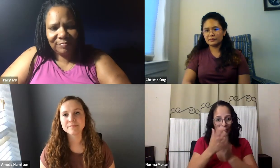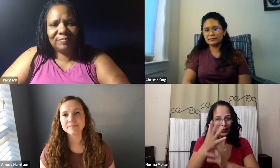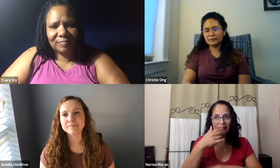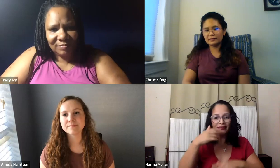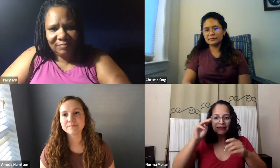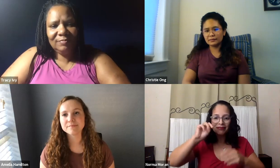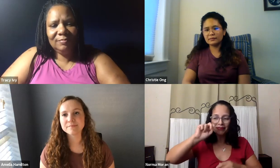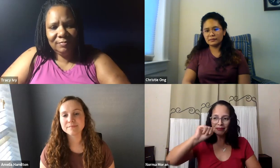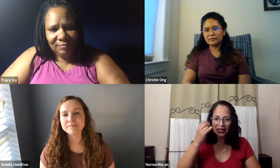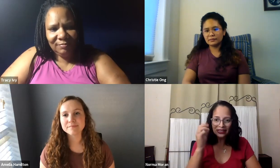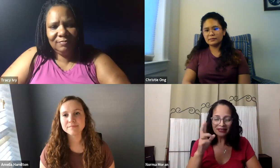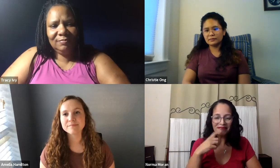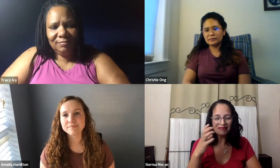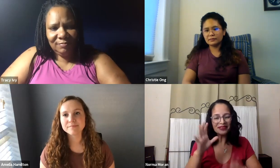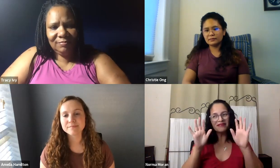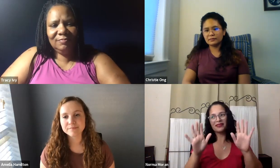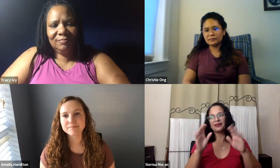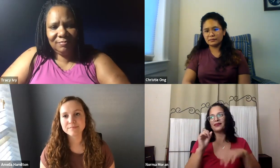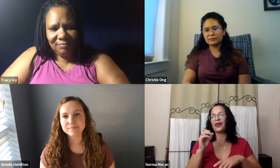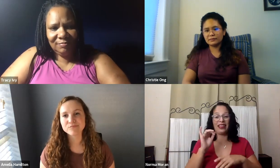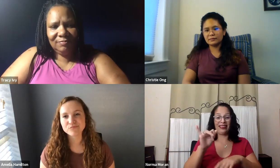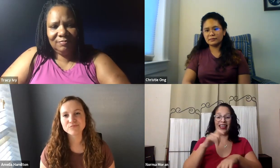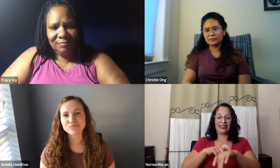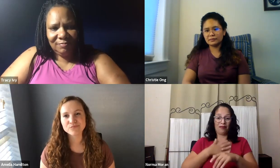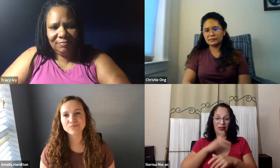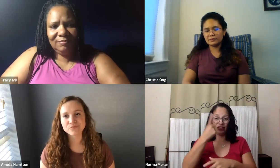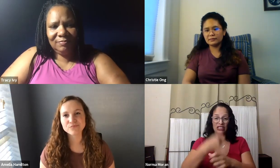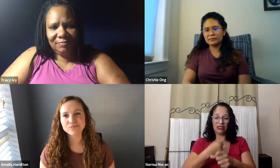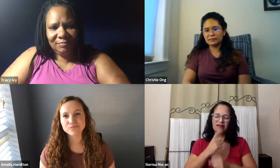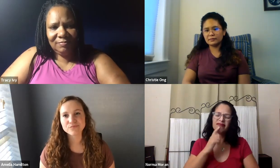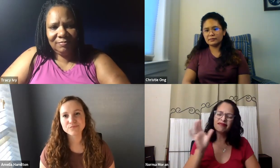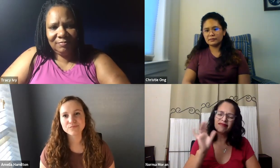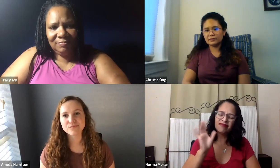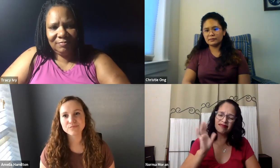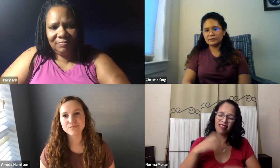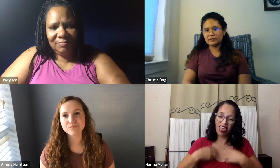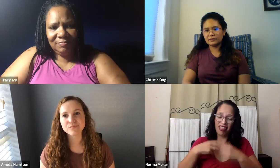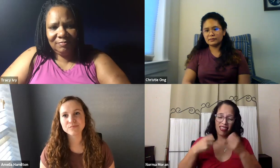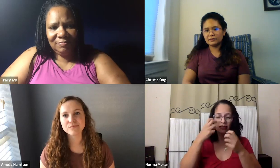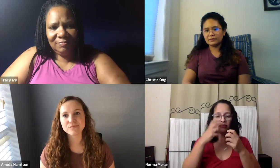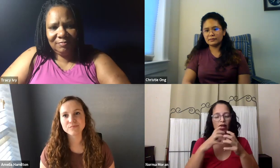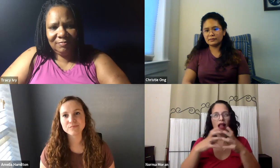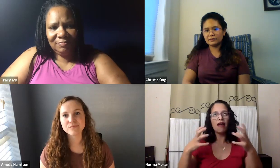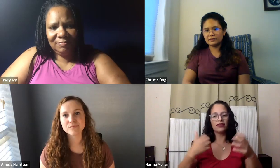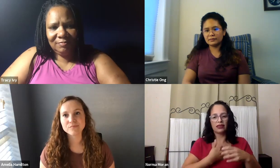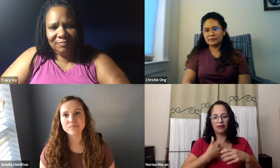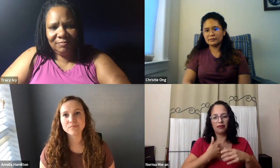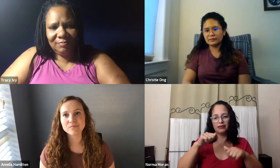give yourself a break. What you go through is major in college. I remember my first year, I was so